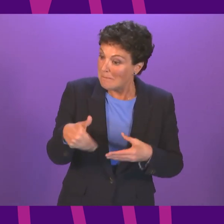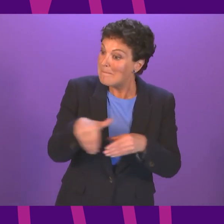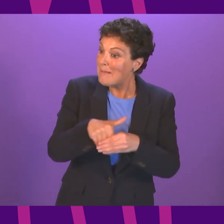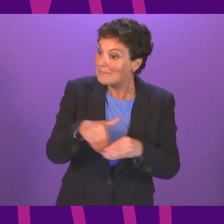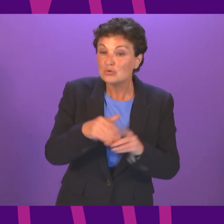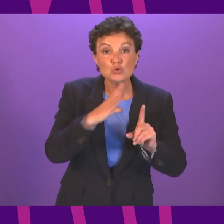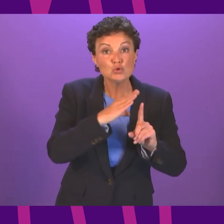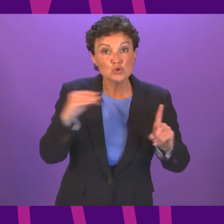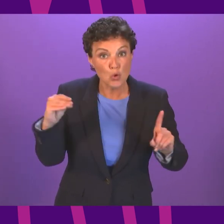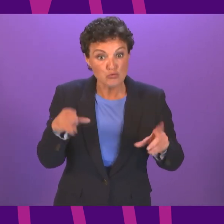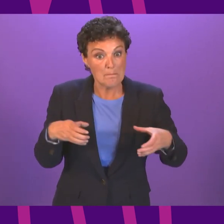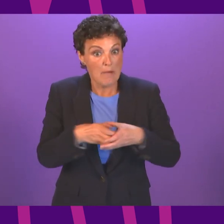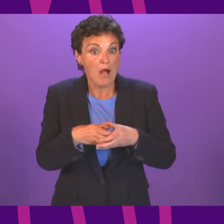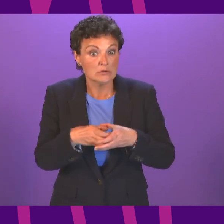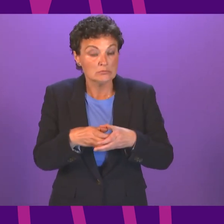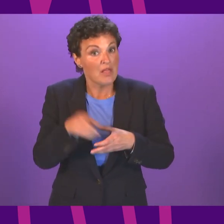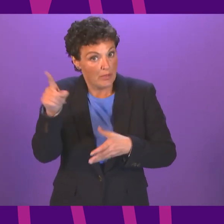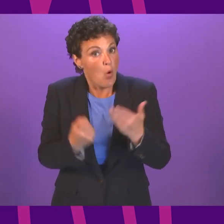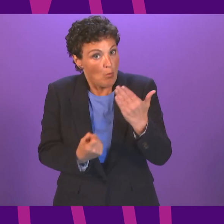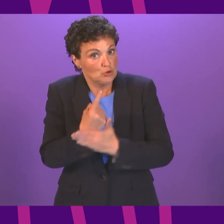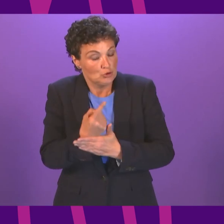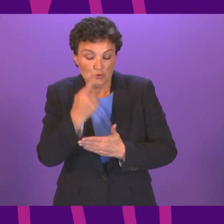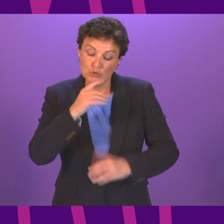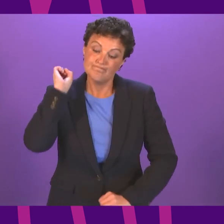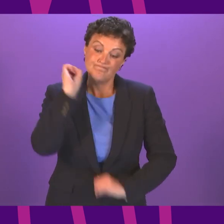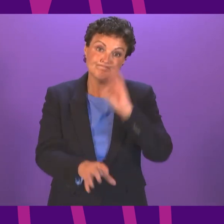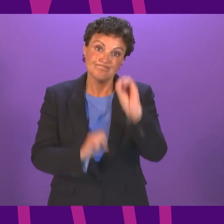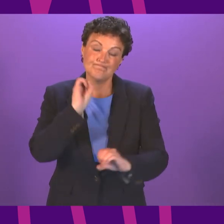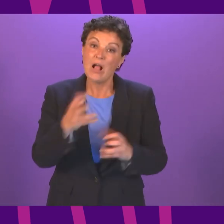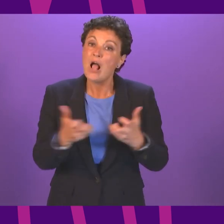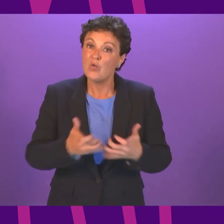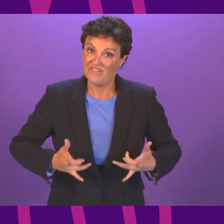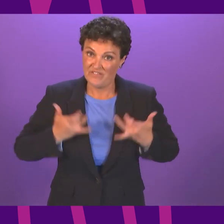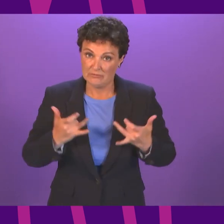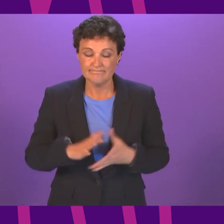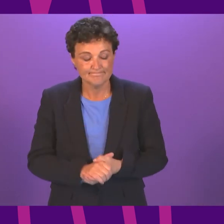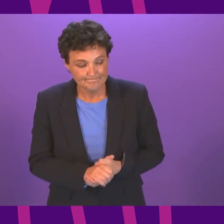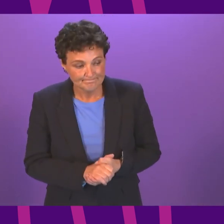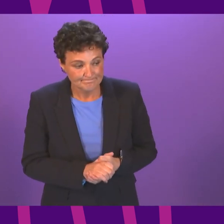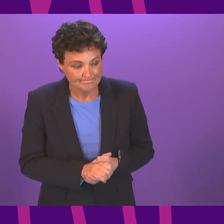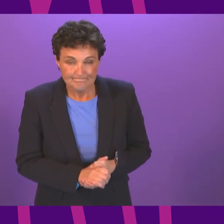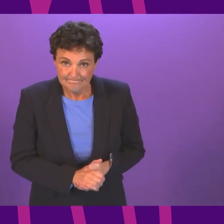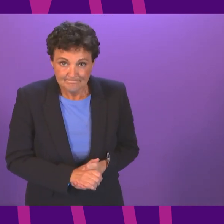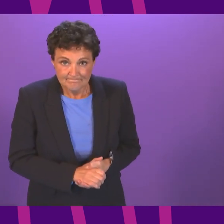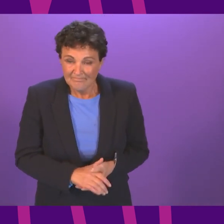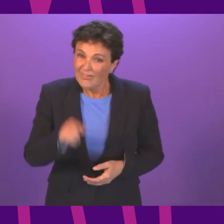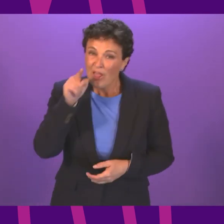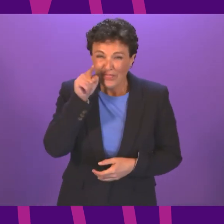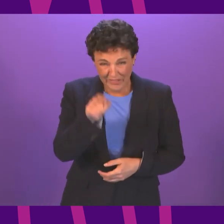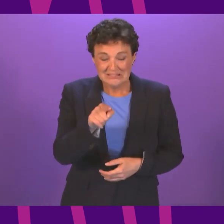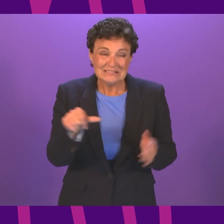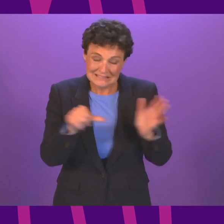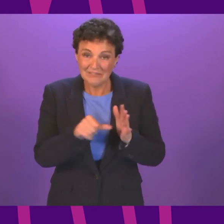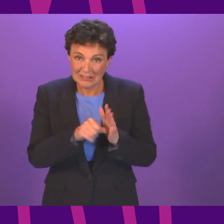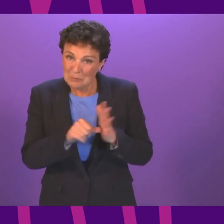rightly had the opportunity to make their views known. This is always a difficult balance. I don't want to have to take emergency